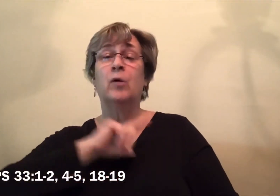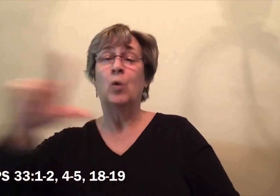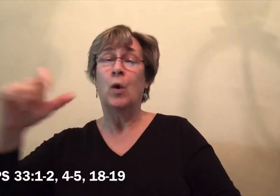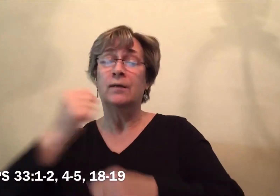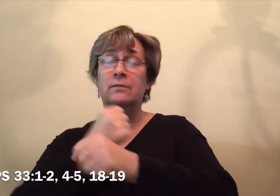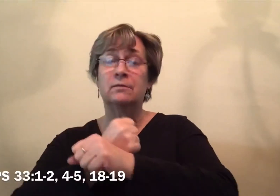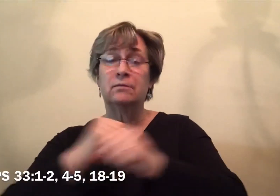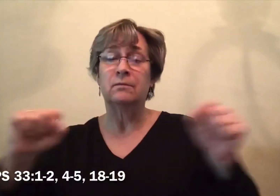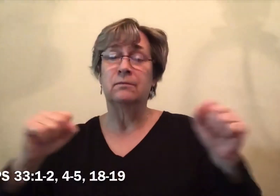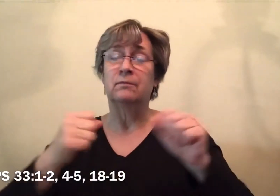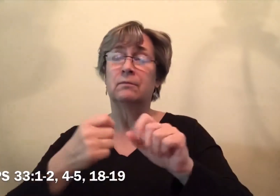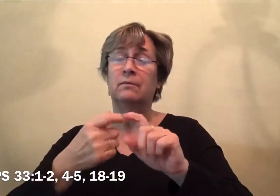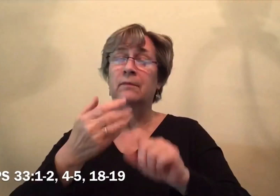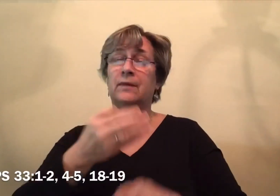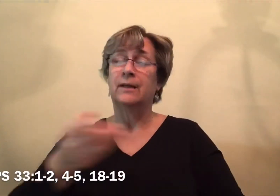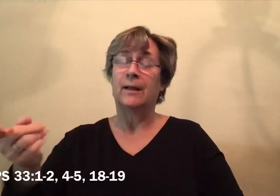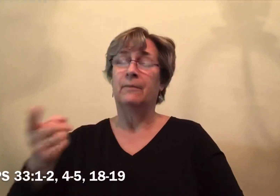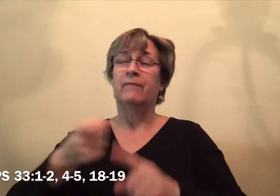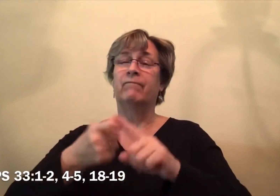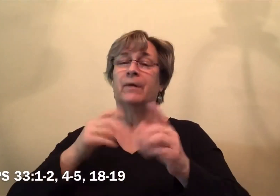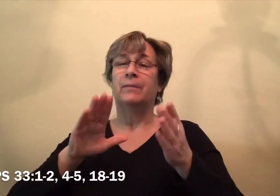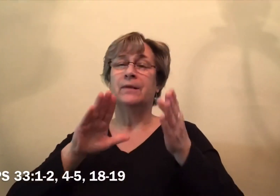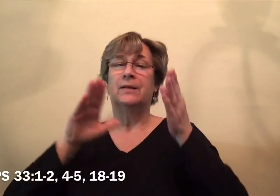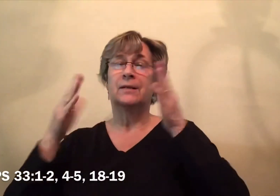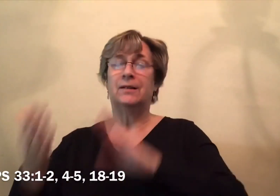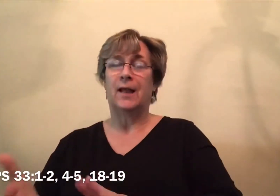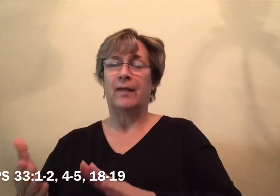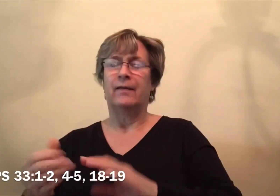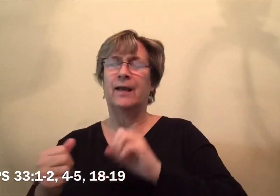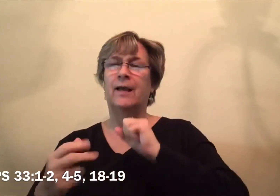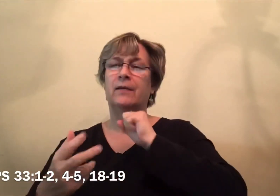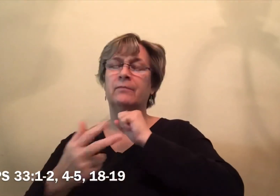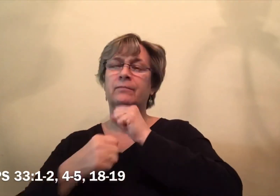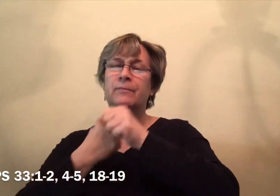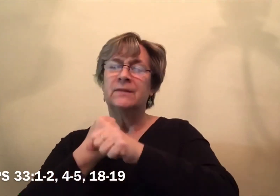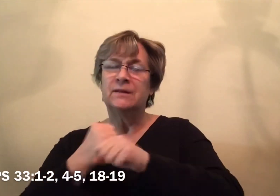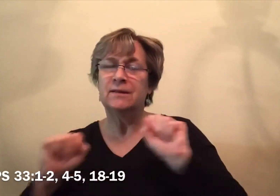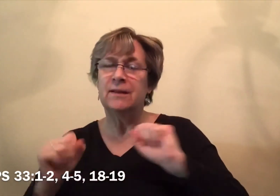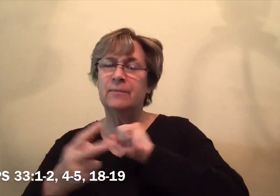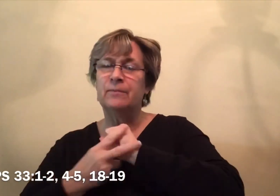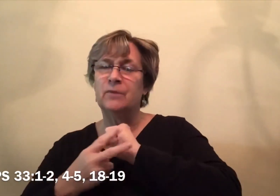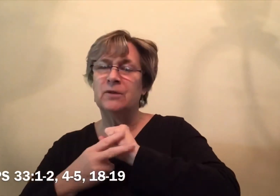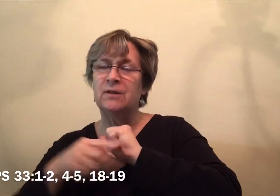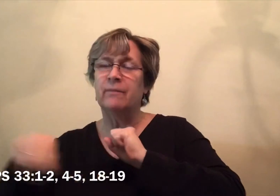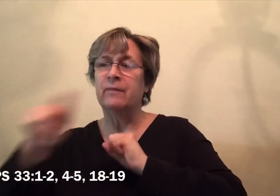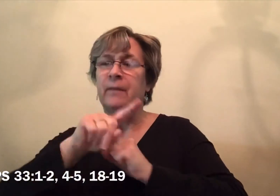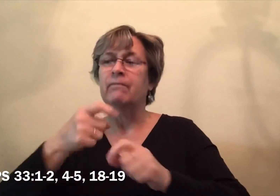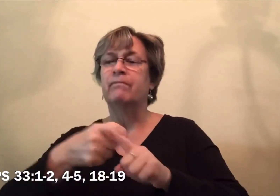To deliver them from death and preserve them in spite of famine.